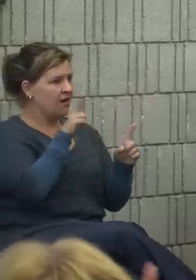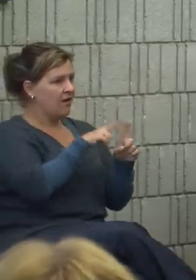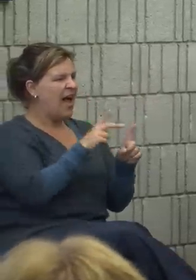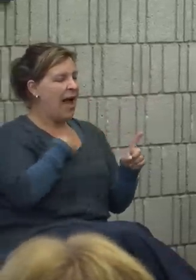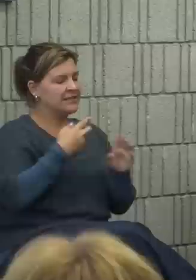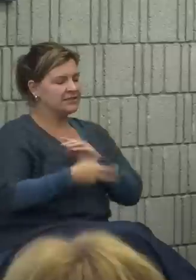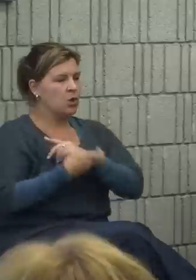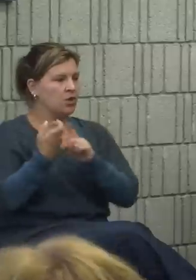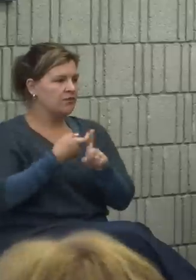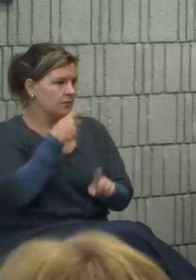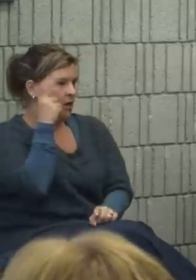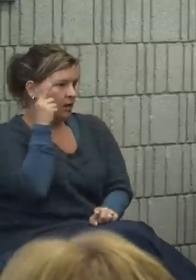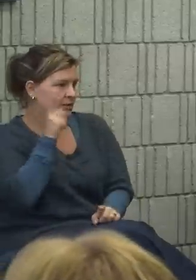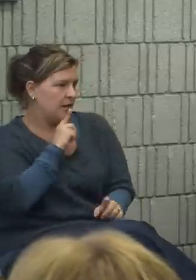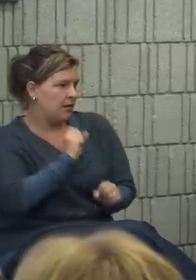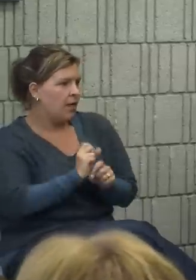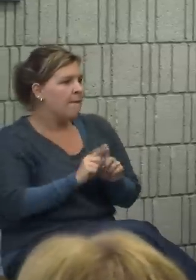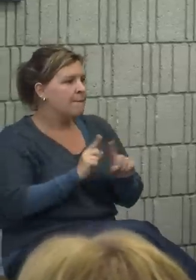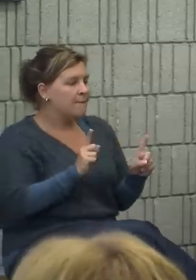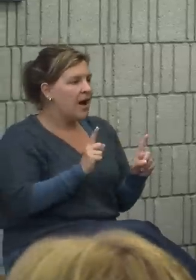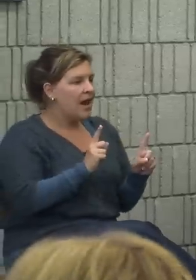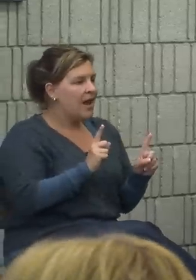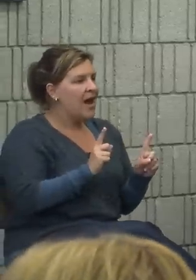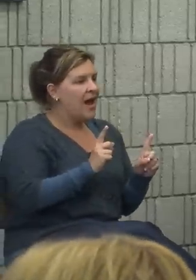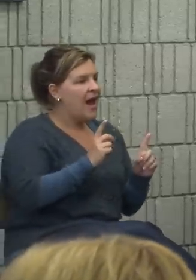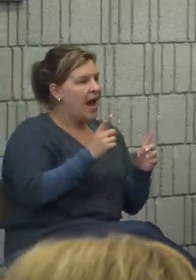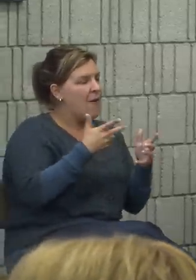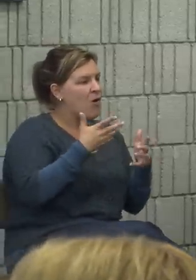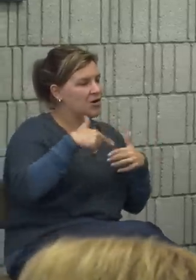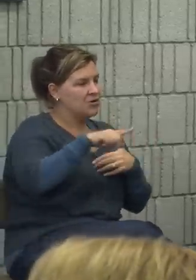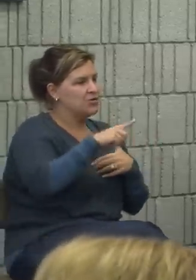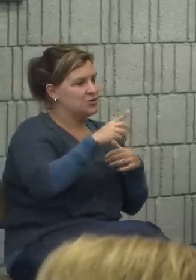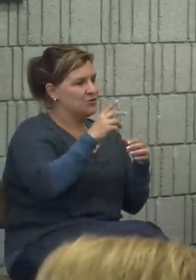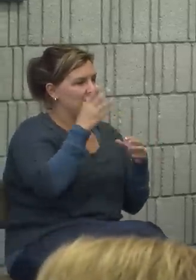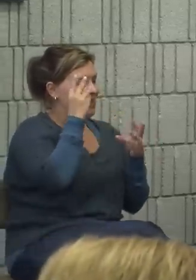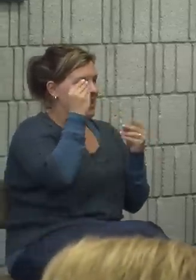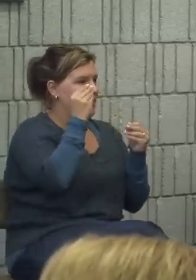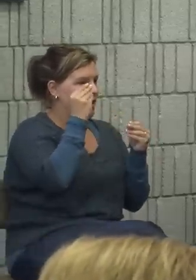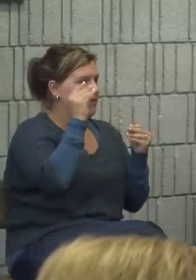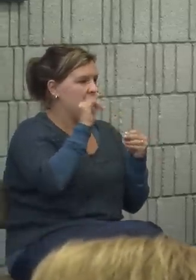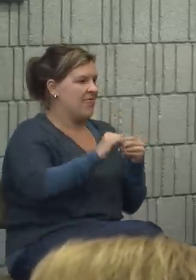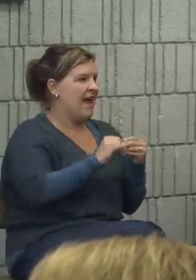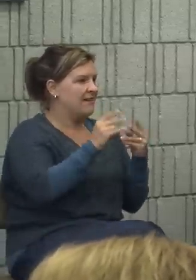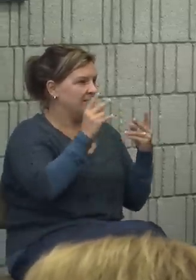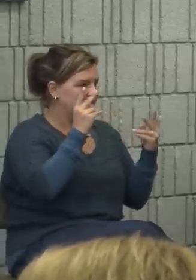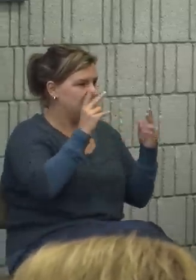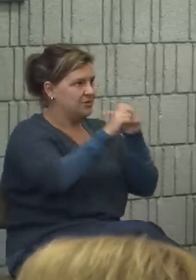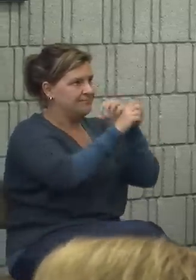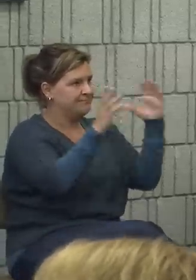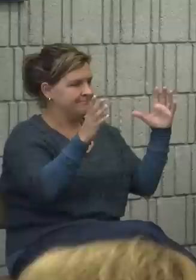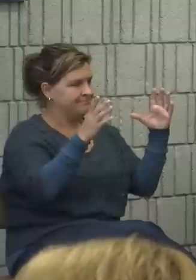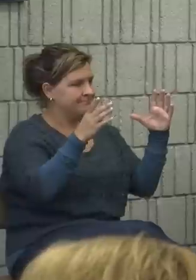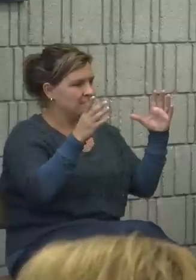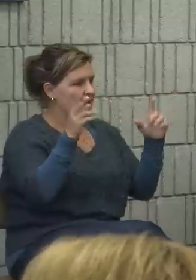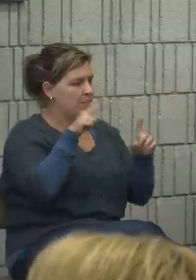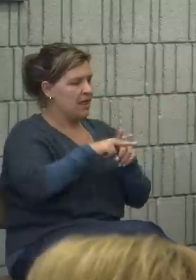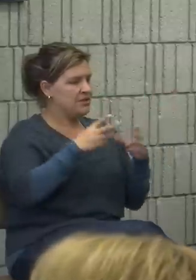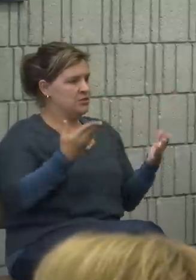Golodet University. So that's what I'm thinking about this afternoon, when I think about these types of events. I welcome you all here. I'm sure it's going to be a very